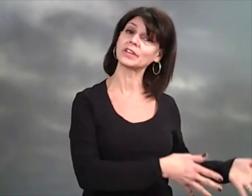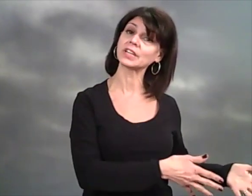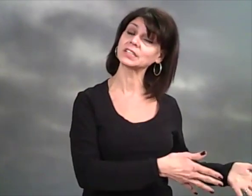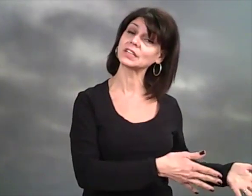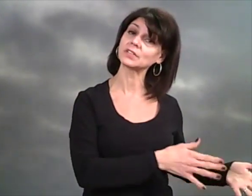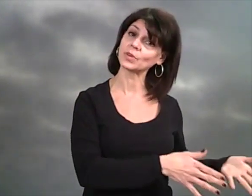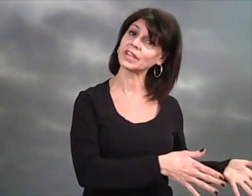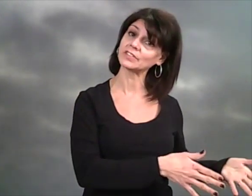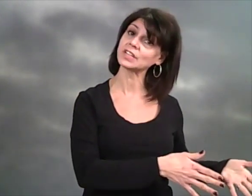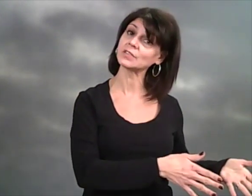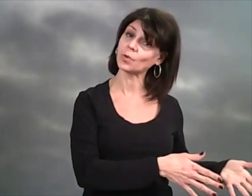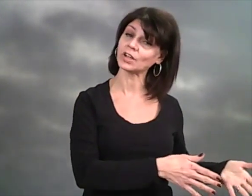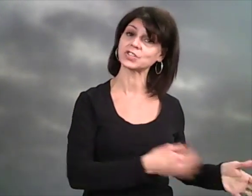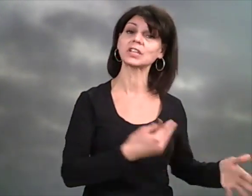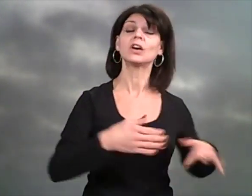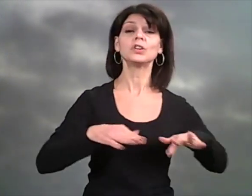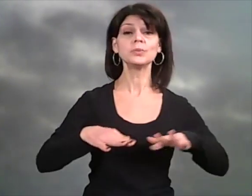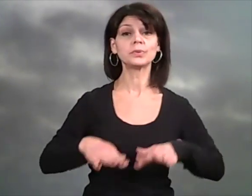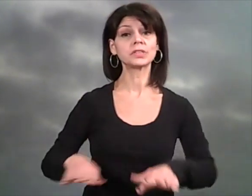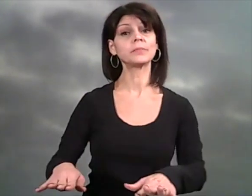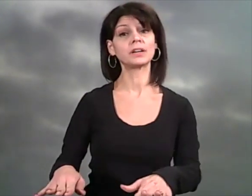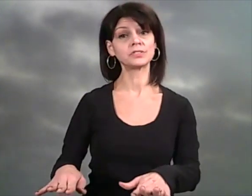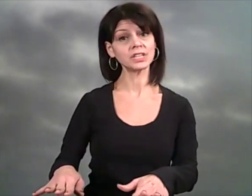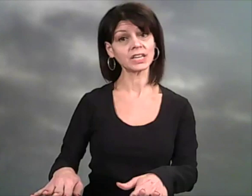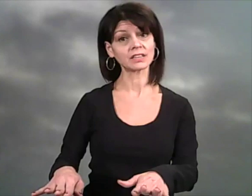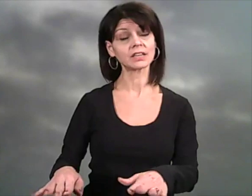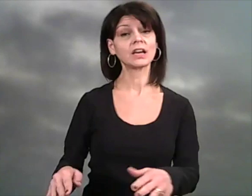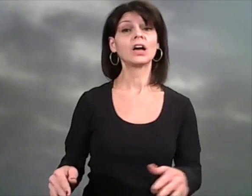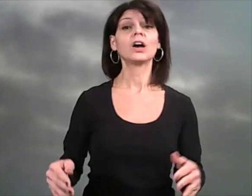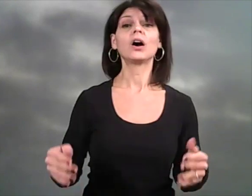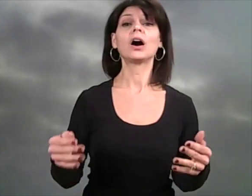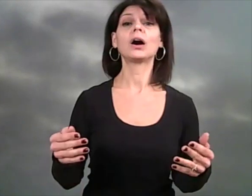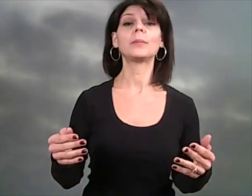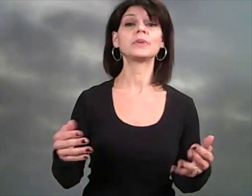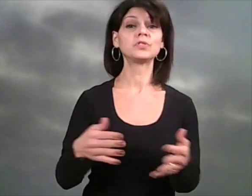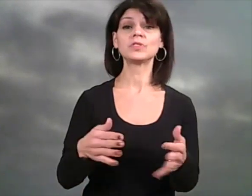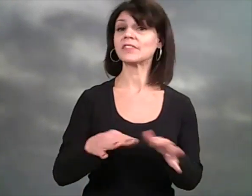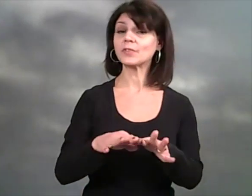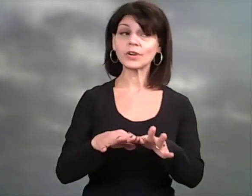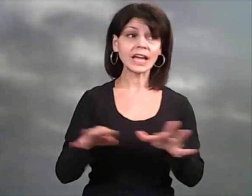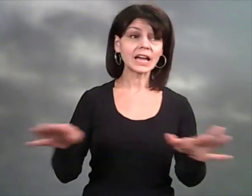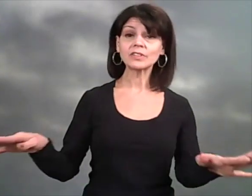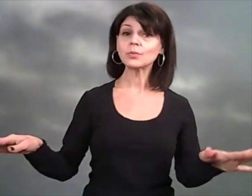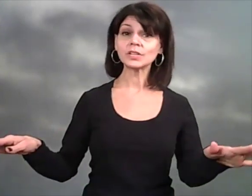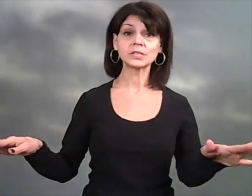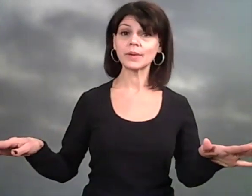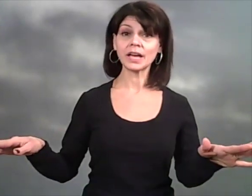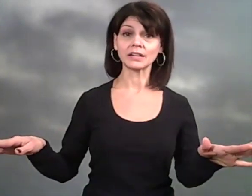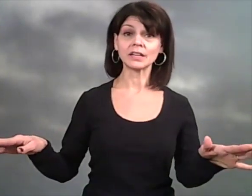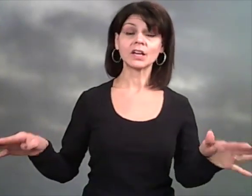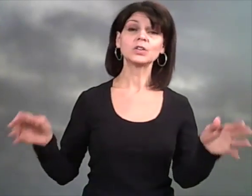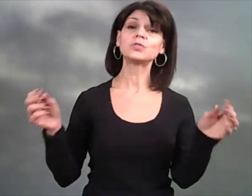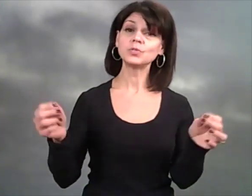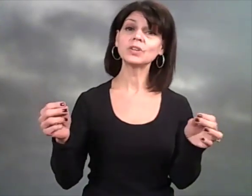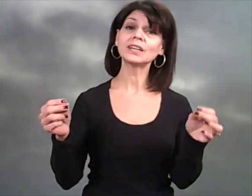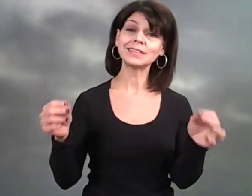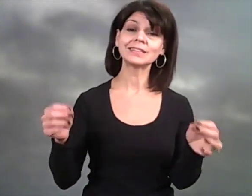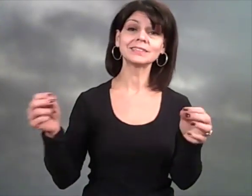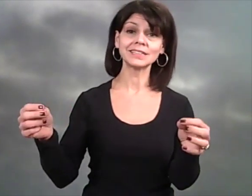When they're done washing, you put them underneath. You do that for everyone's bed. You do not need a